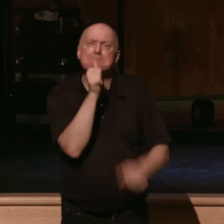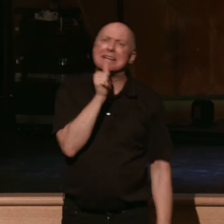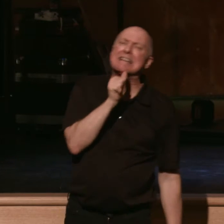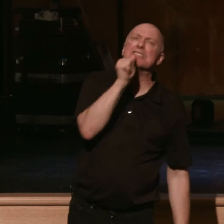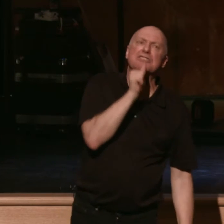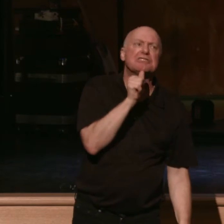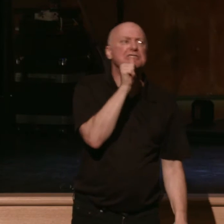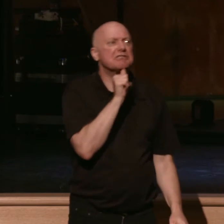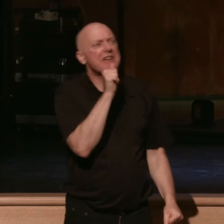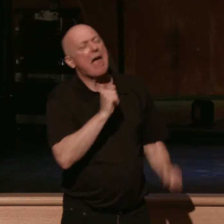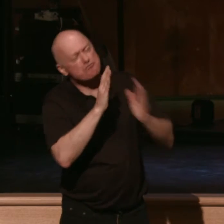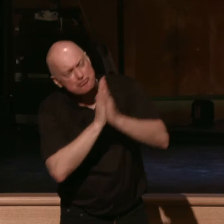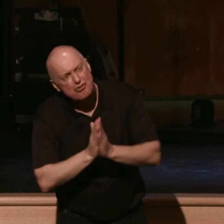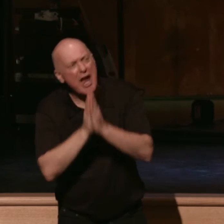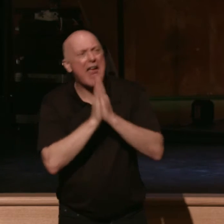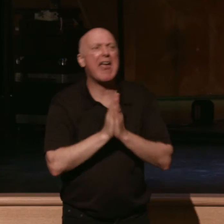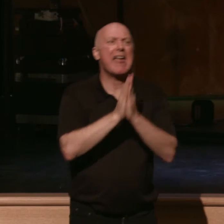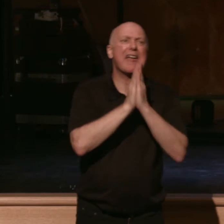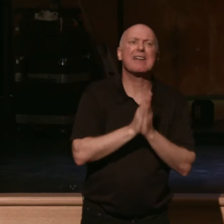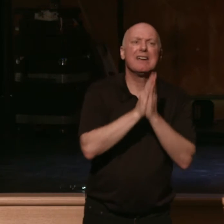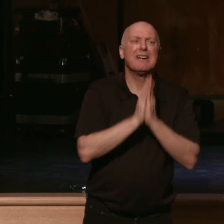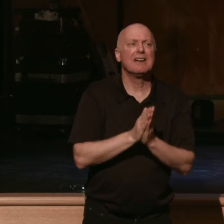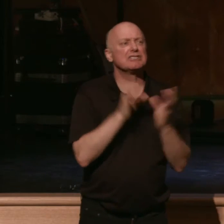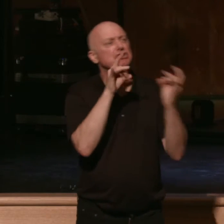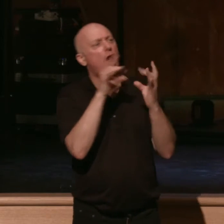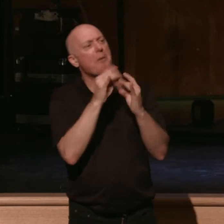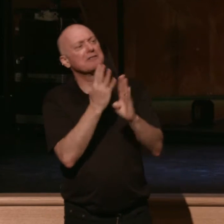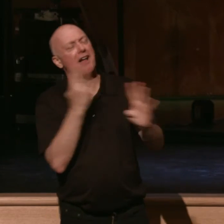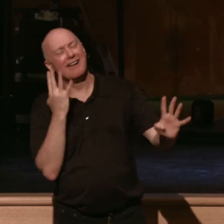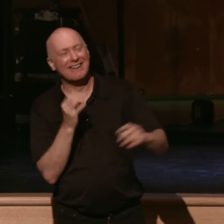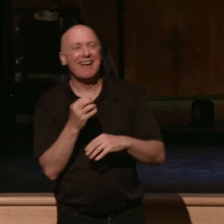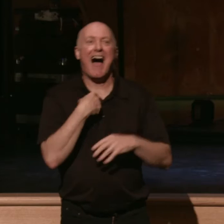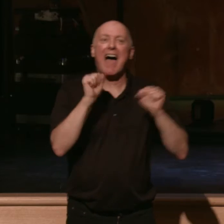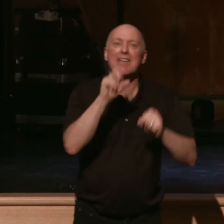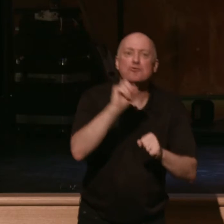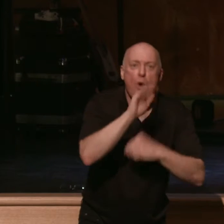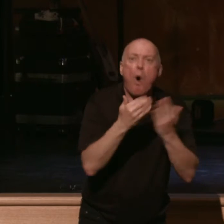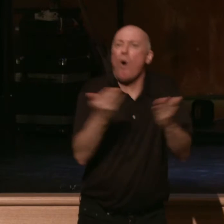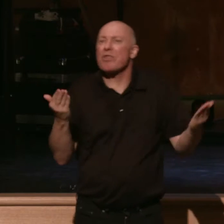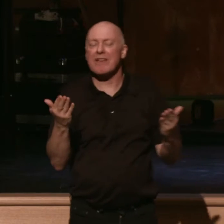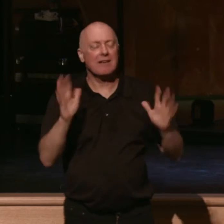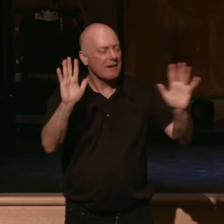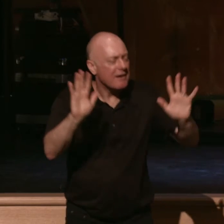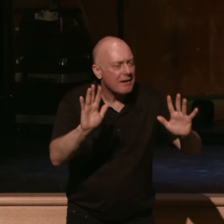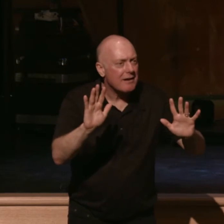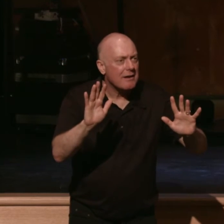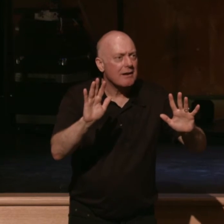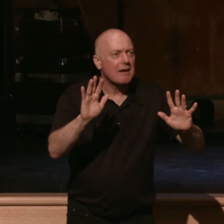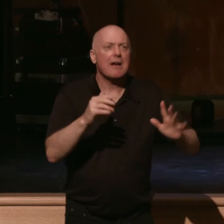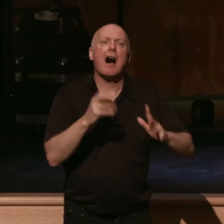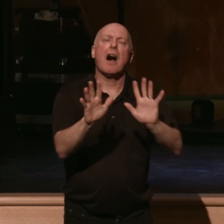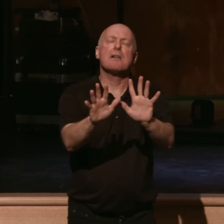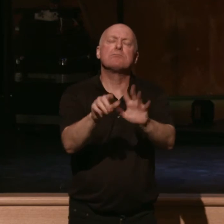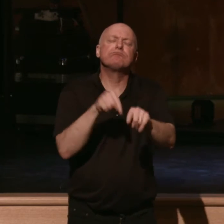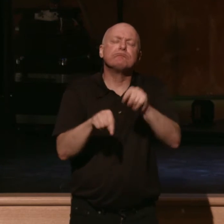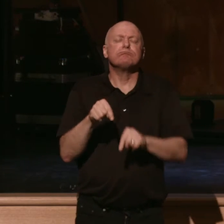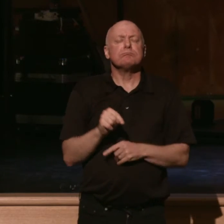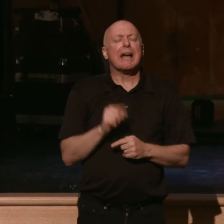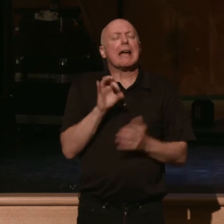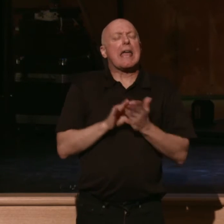praying in the Starbucks line. And I can do all things by pausing and backing away and counting to ten with my kids